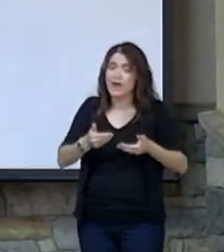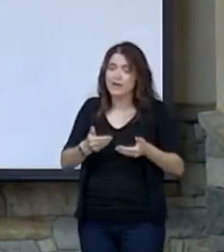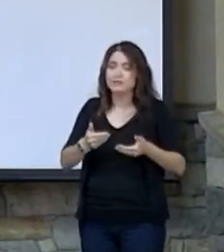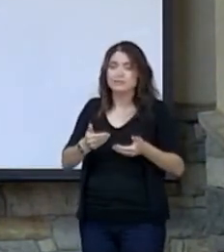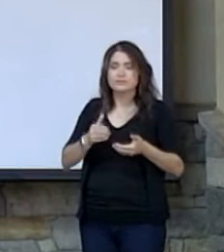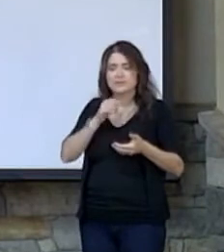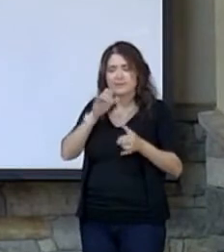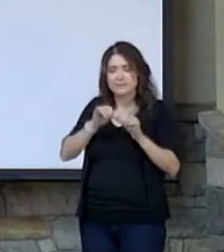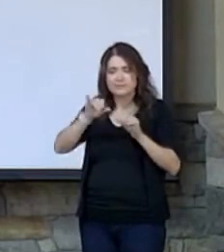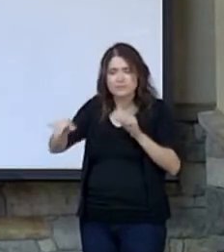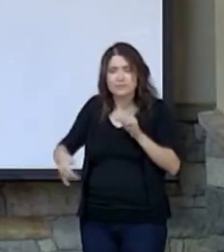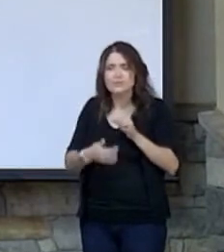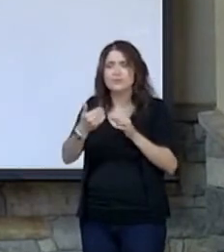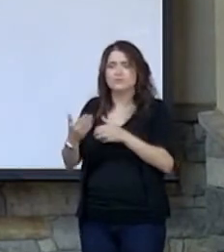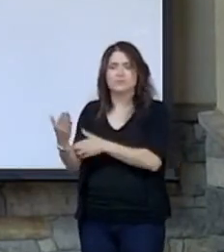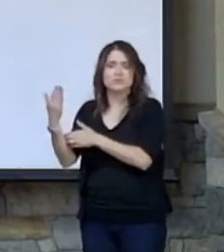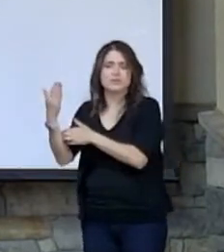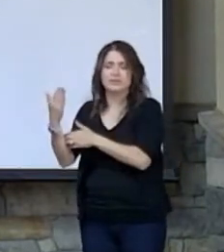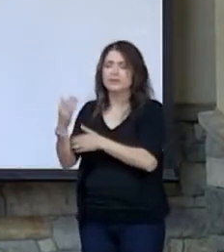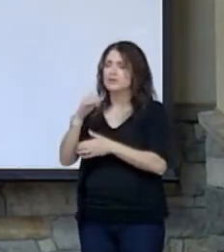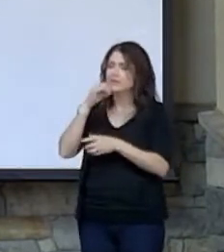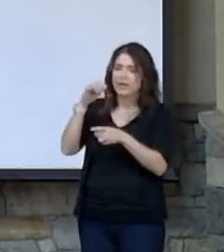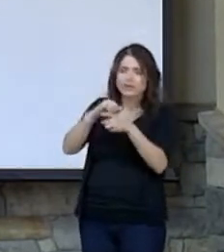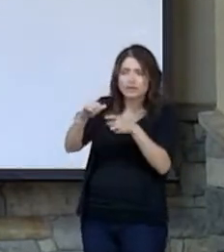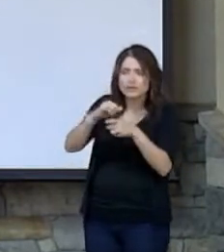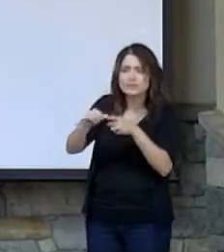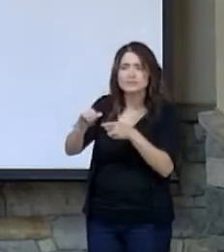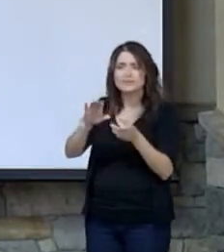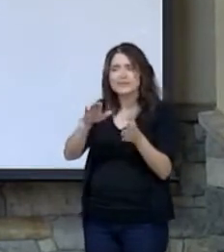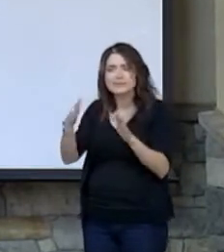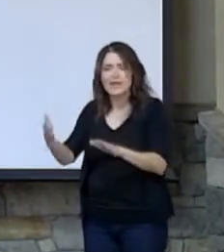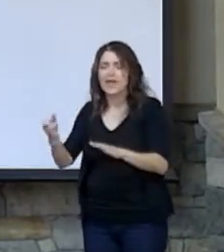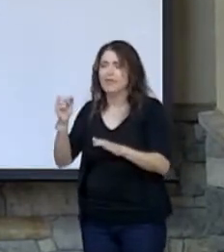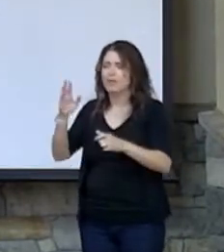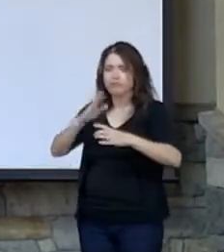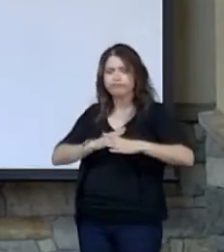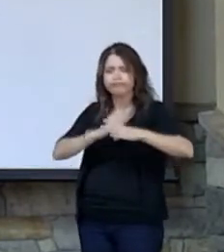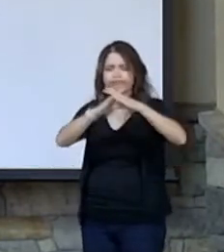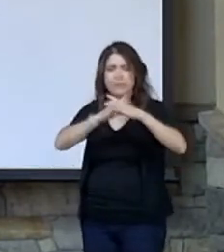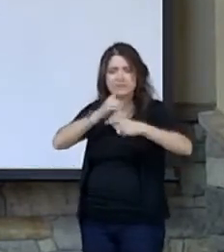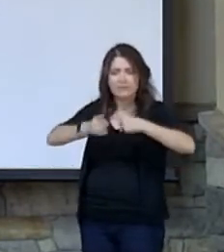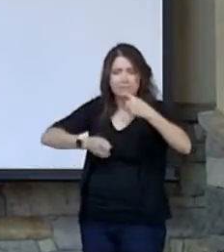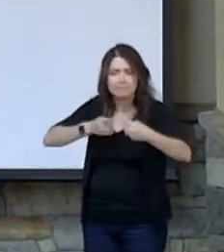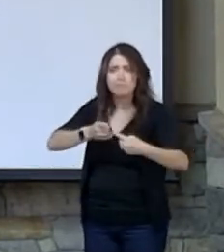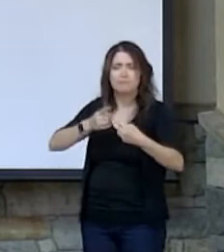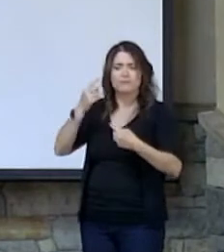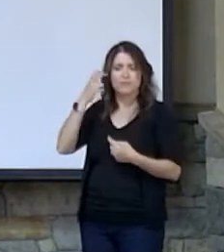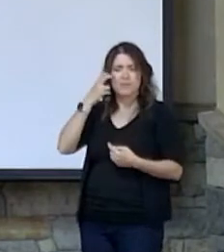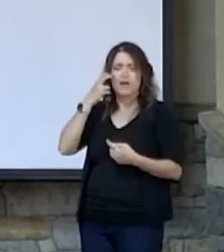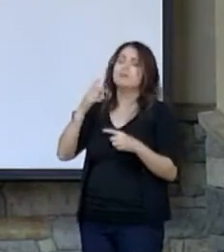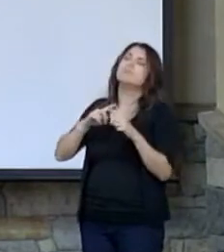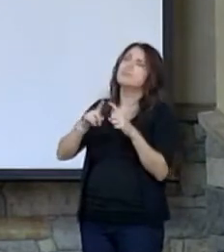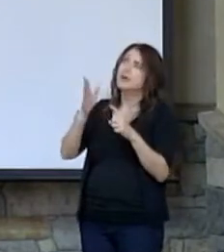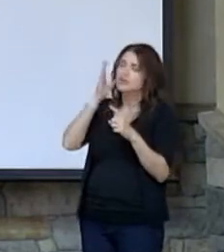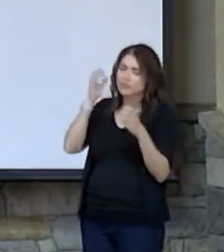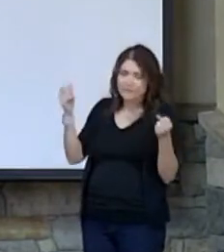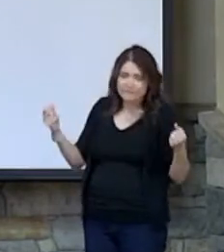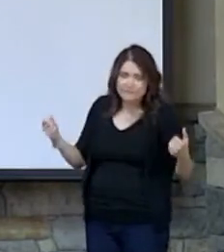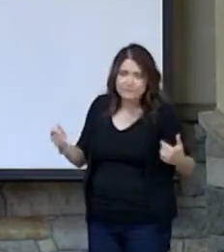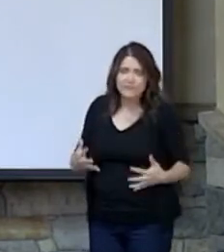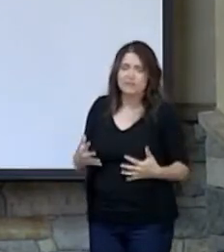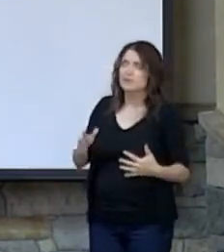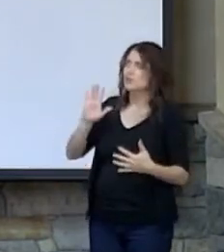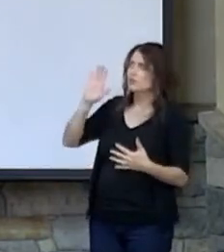morning. You shall not curse the deaf or put a stumbling block before the blind, but you shall fear your God.